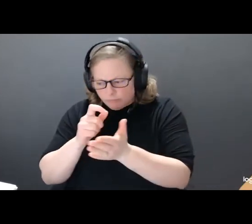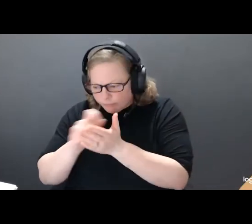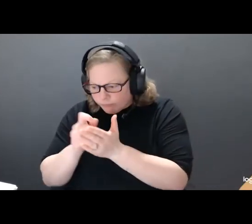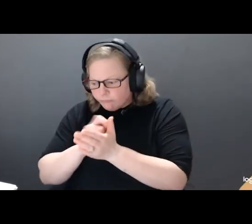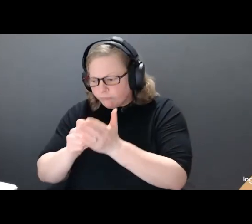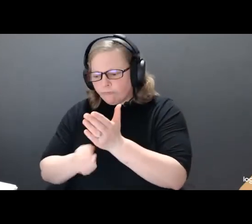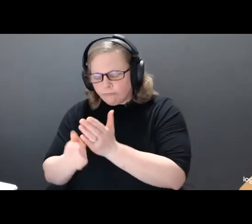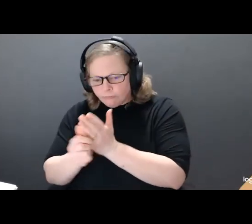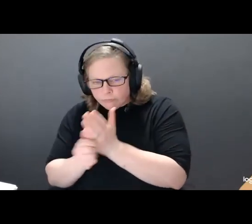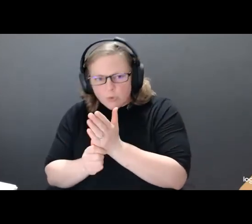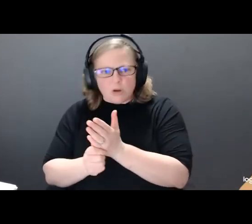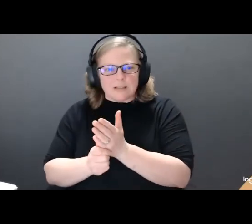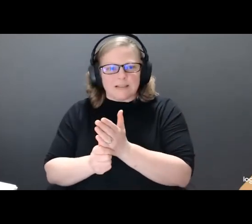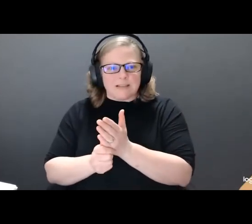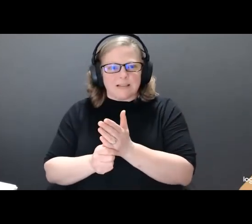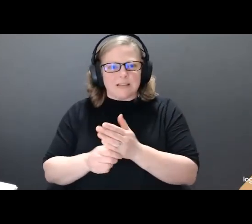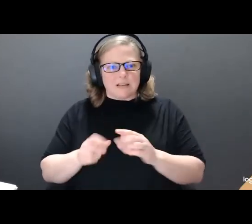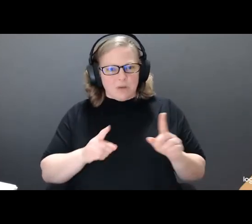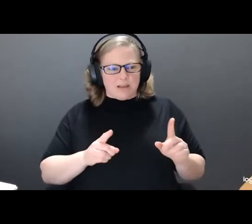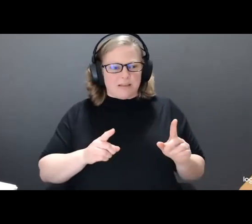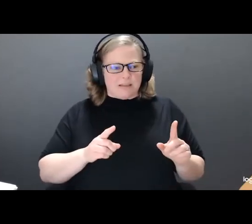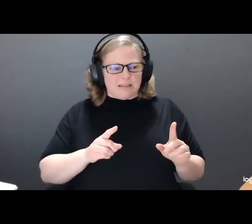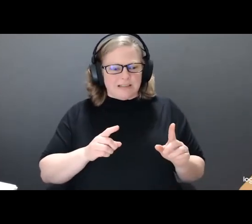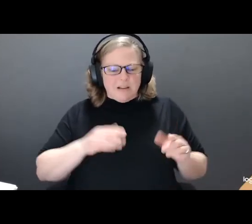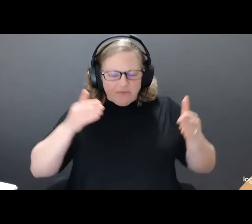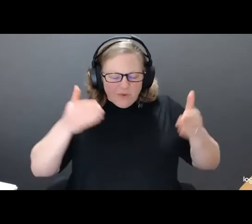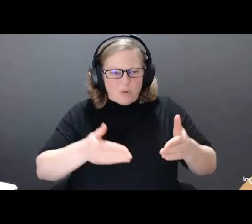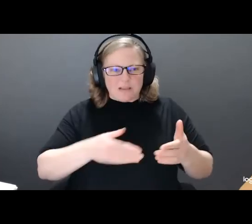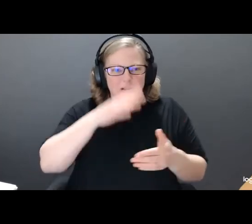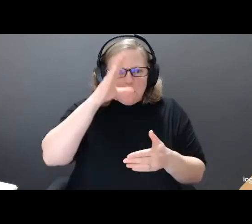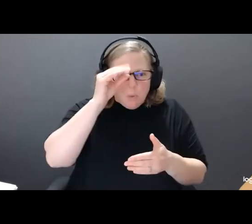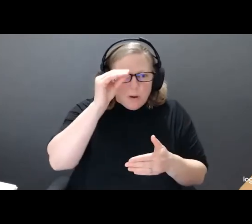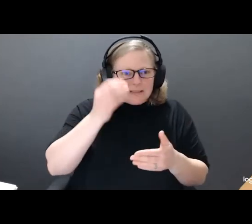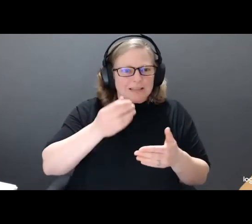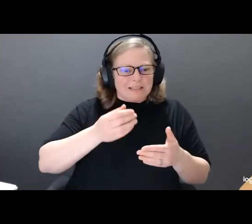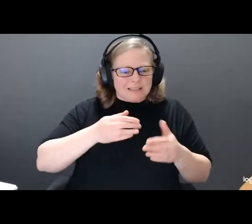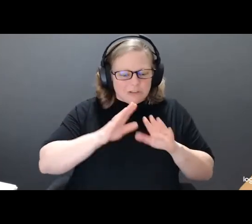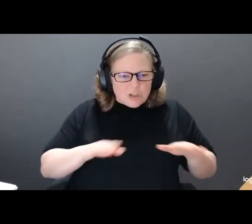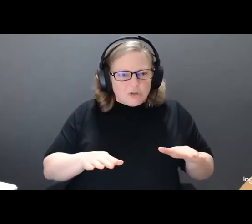assuming autistic children meant seven-year-old boys, what sex is.